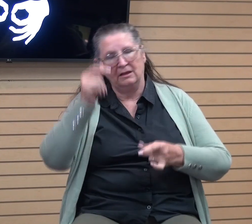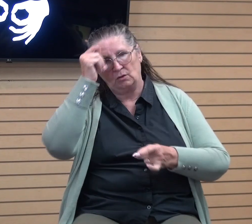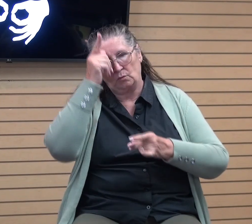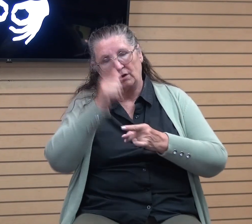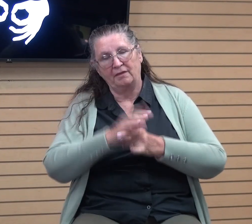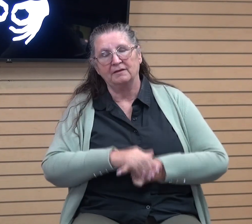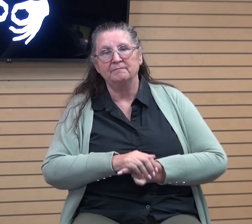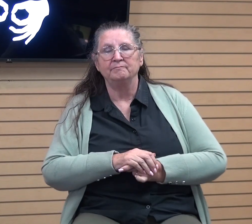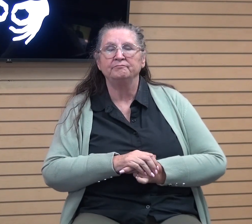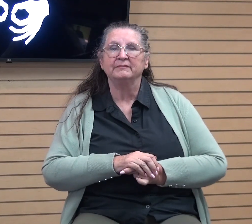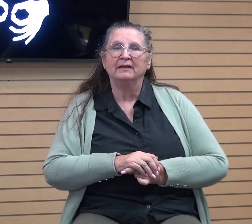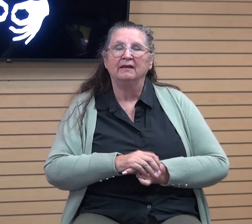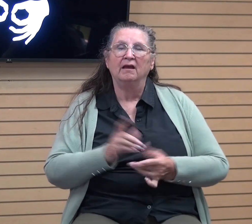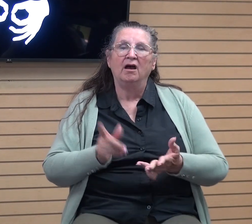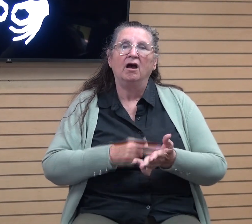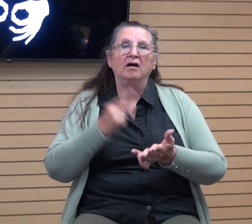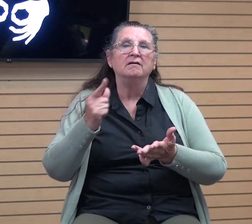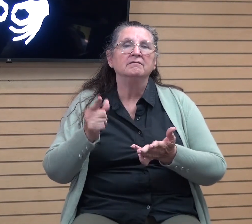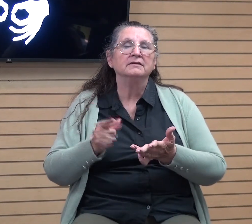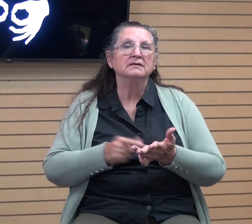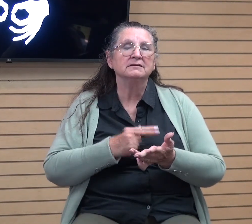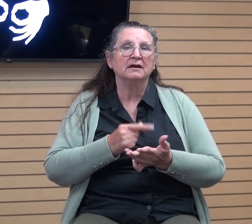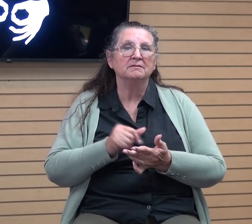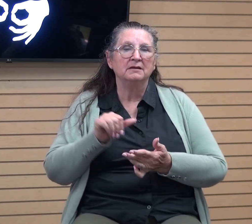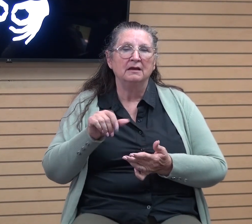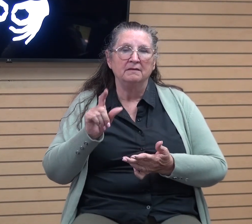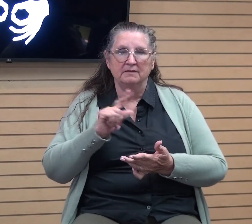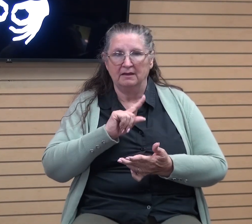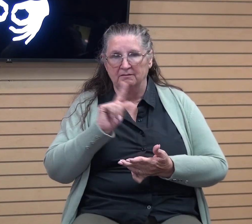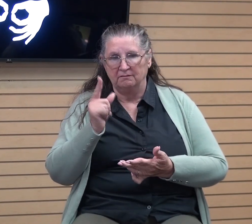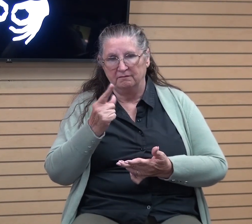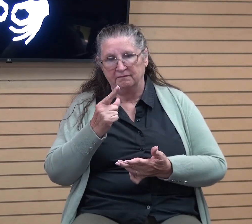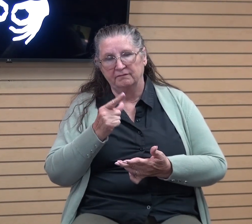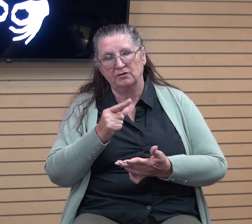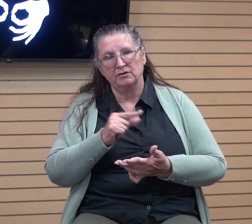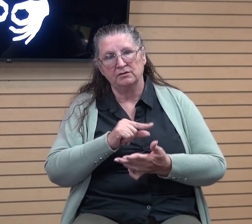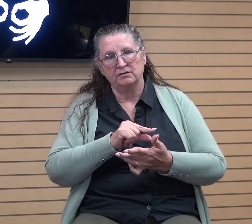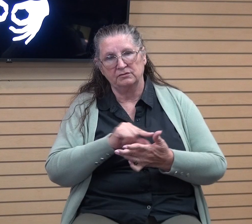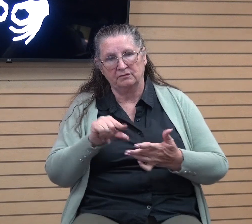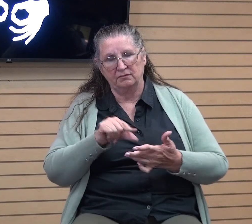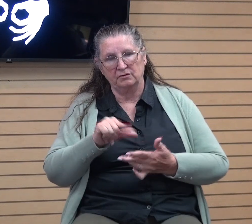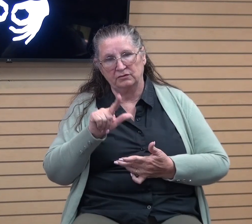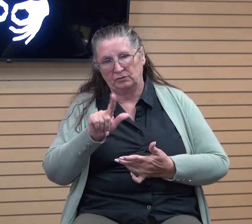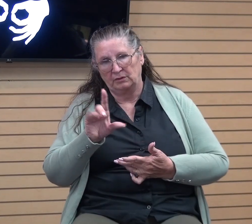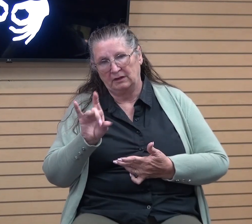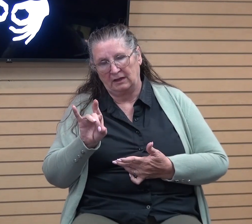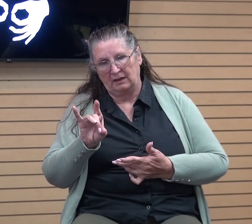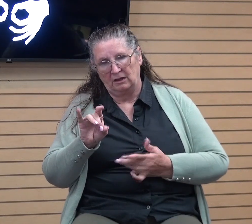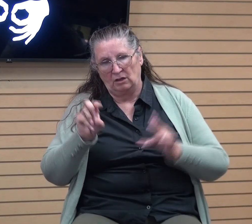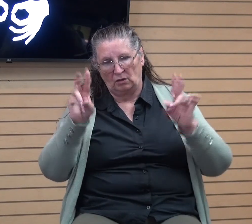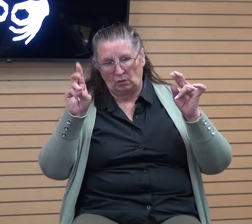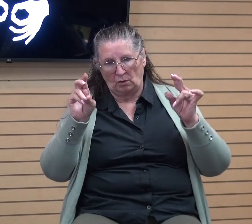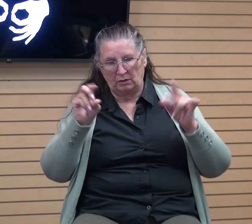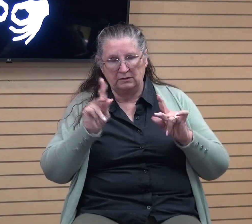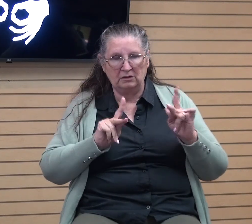Now, oftentimes, that first verse, verse 28, it's quoted to people to